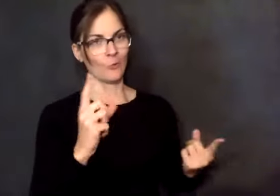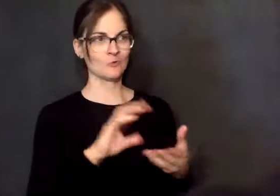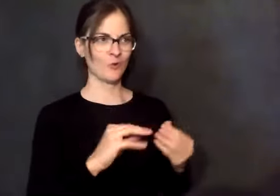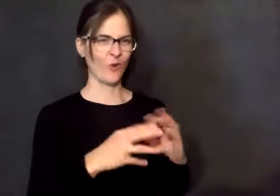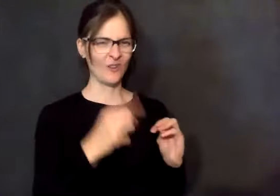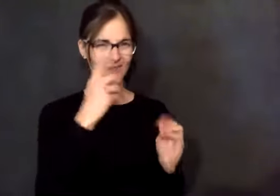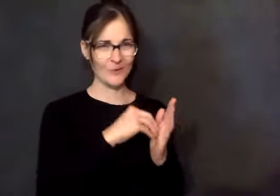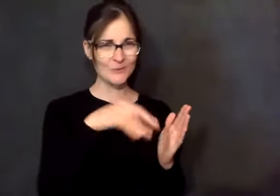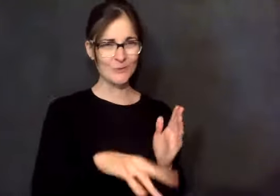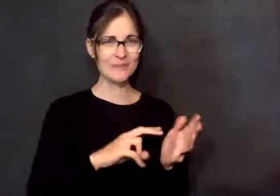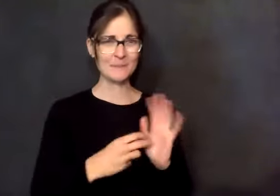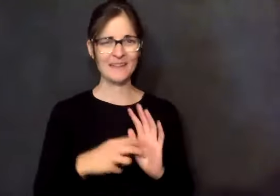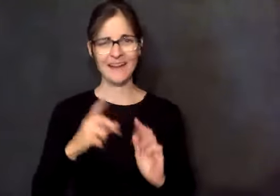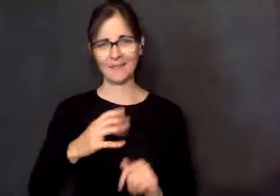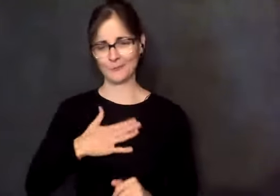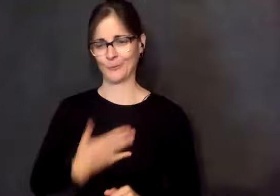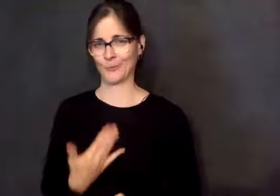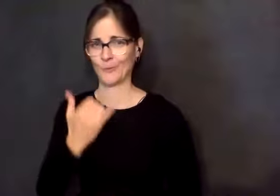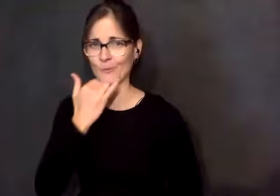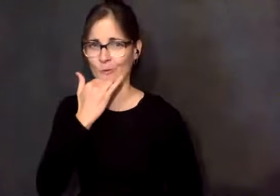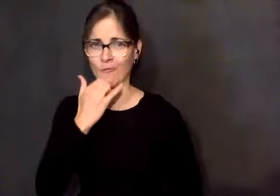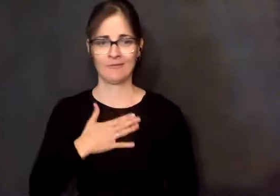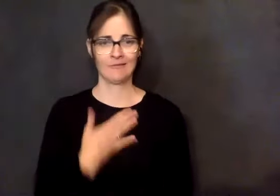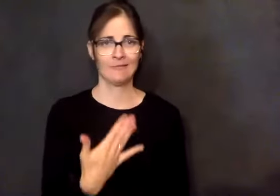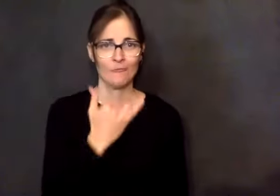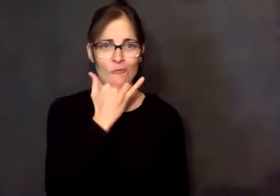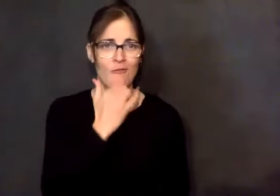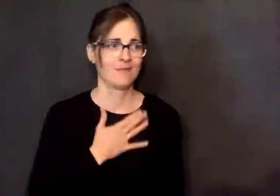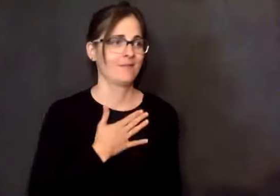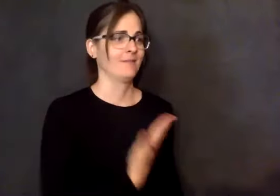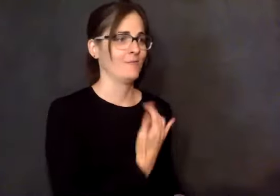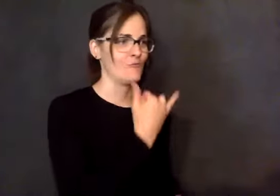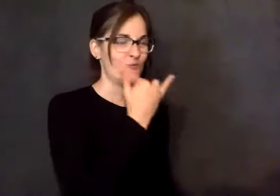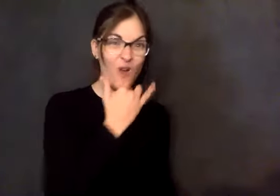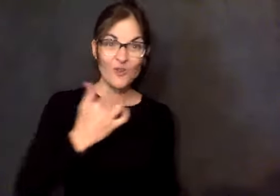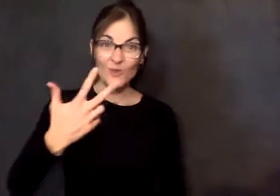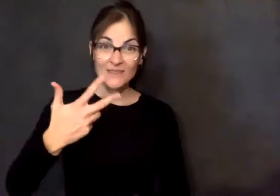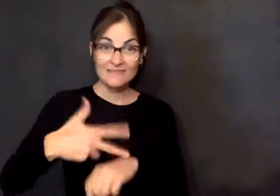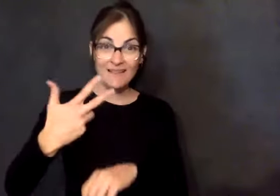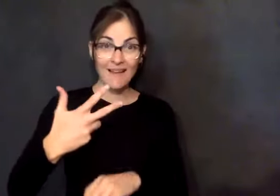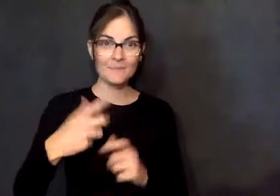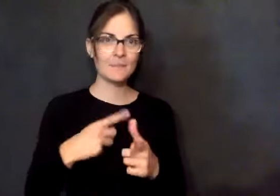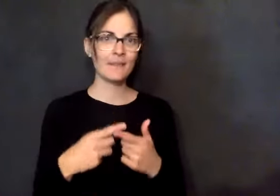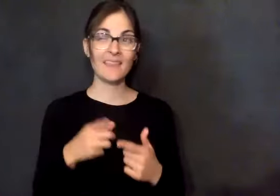He had to make the event three times. And then he accepted the basketballs and he said he floated out of there.